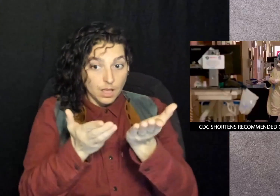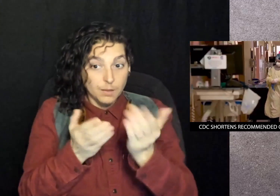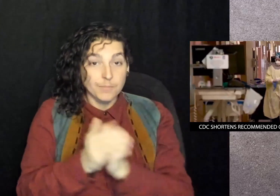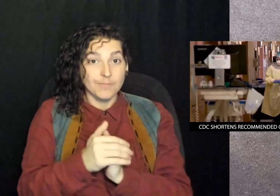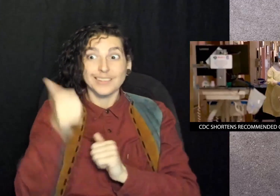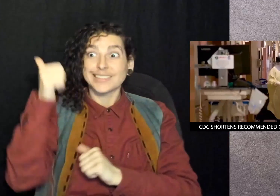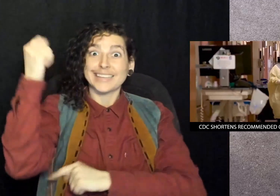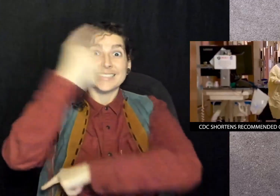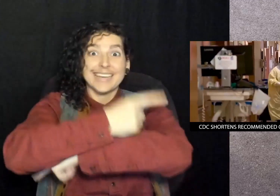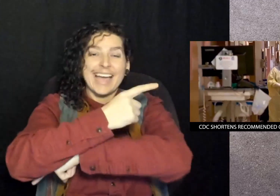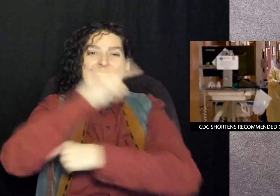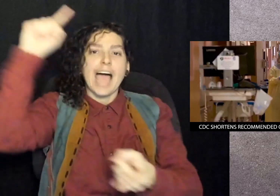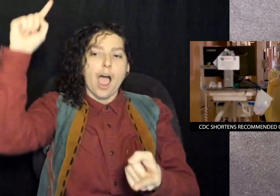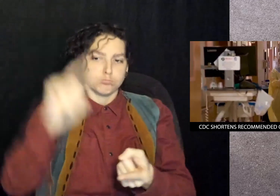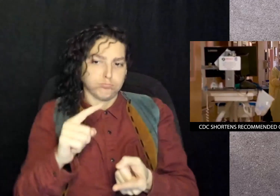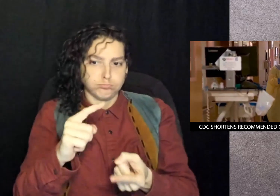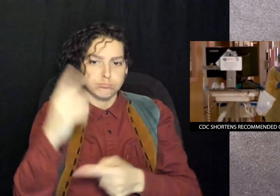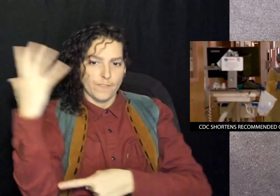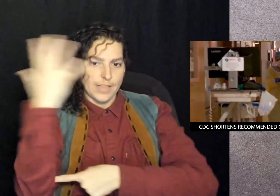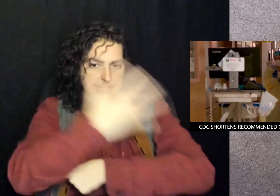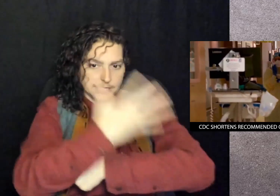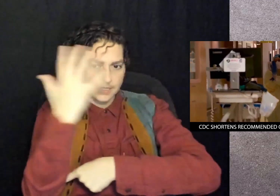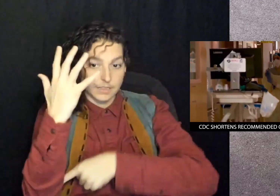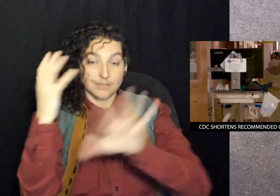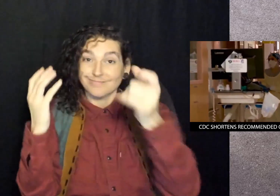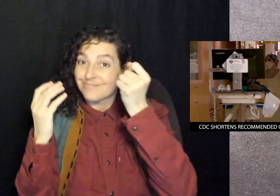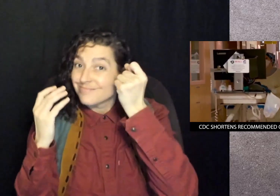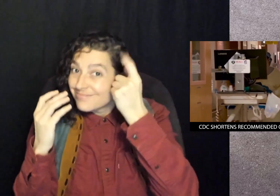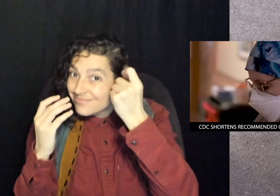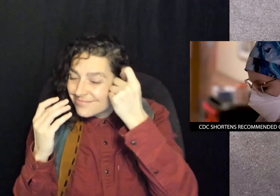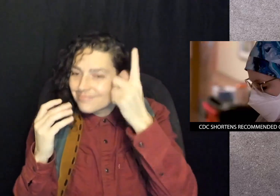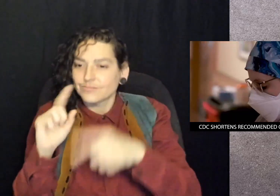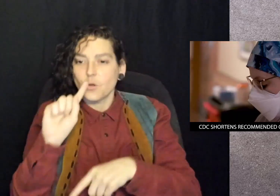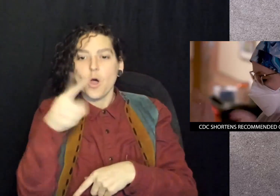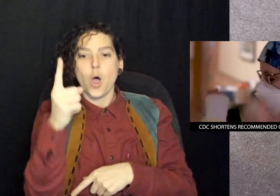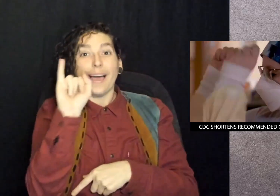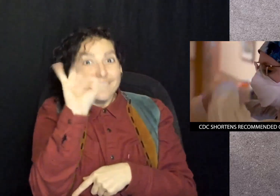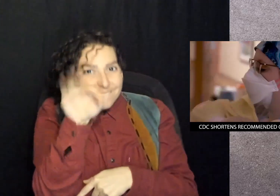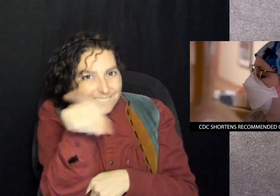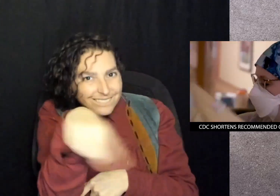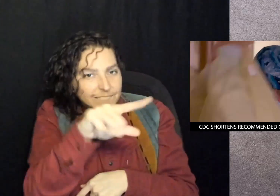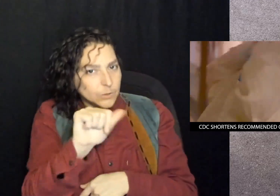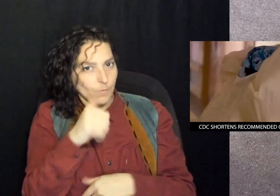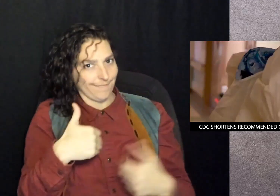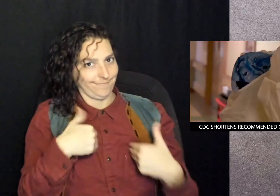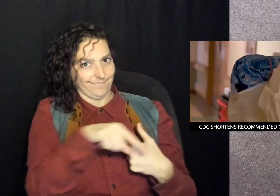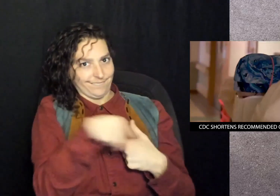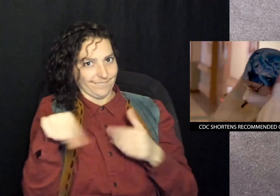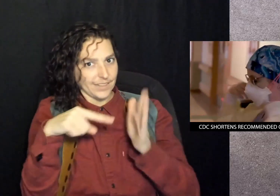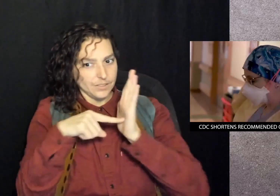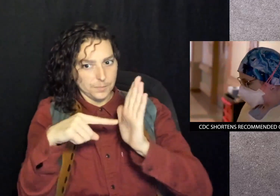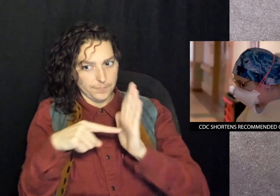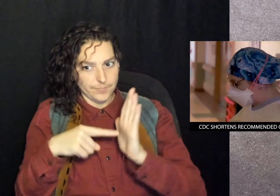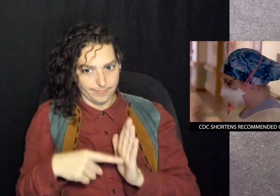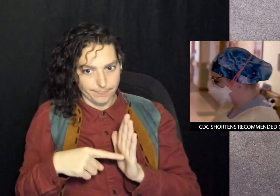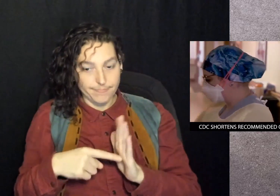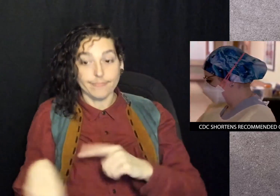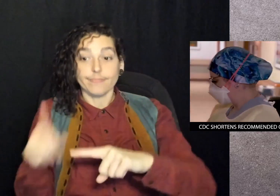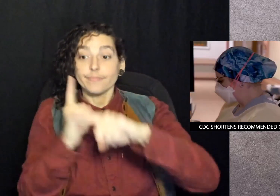The agency reduced its recommendation from 10 days to 5, but only if you're not having